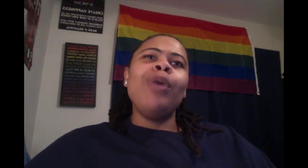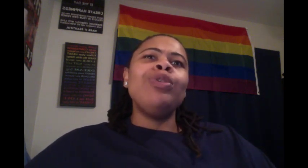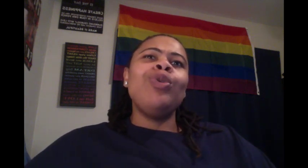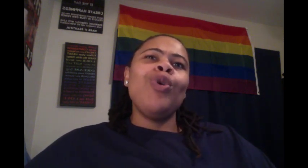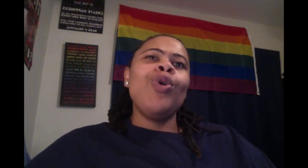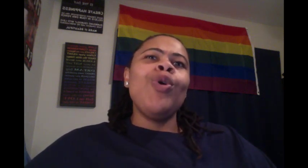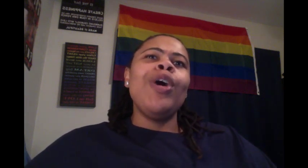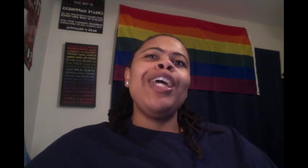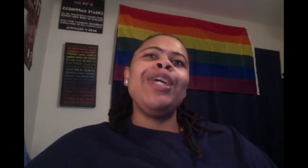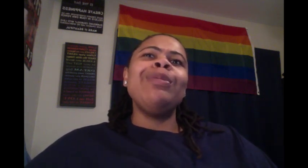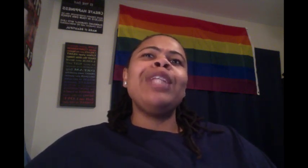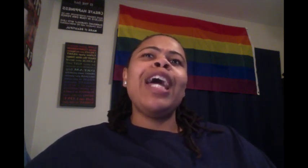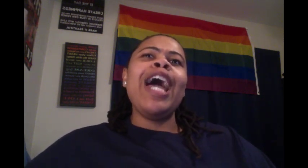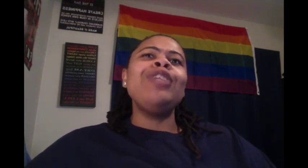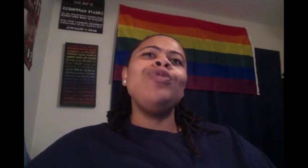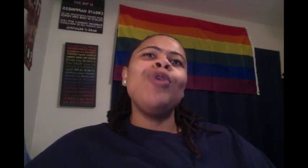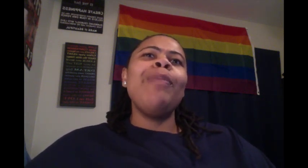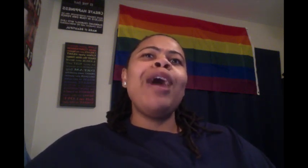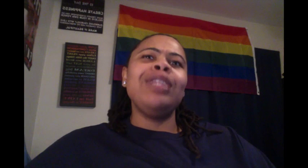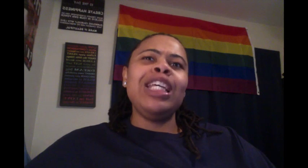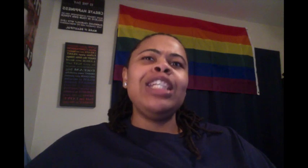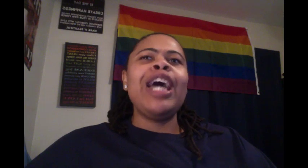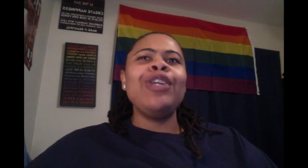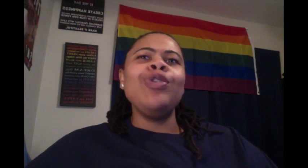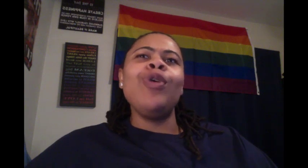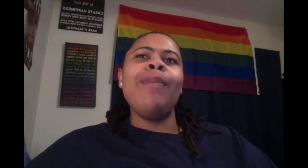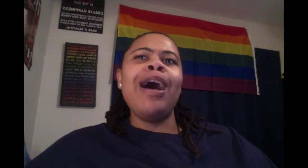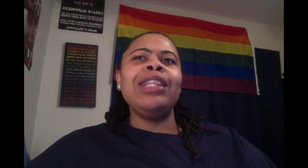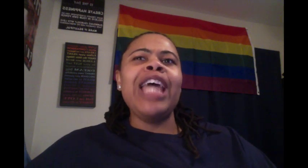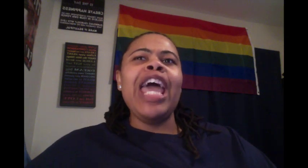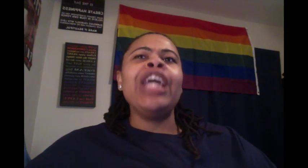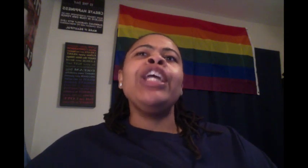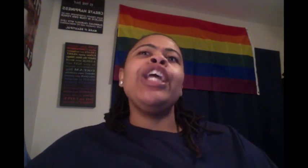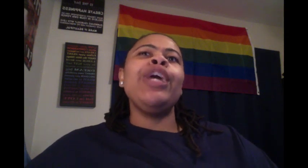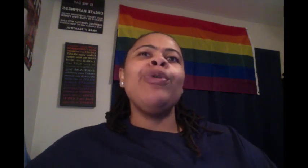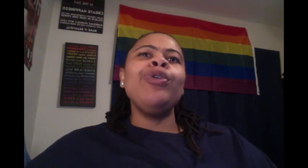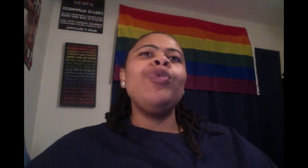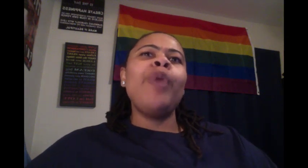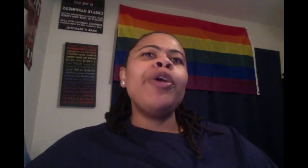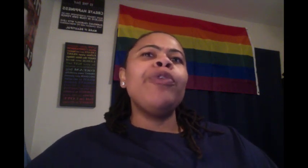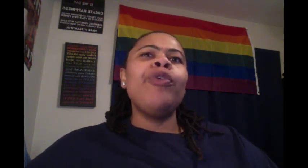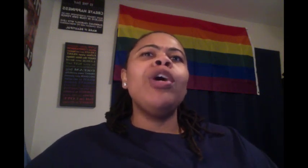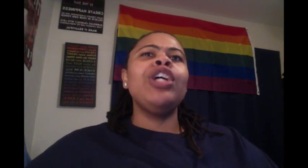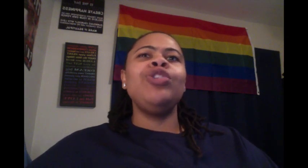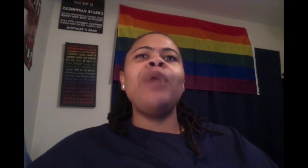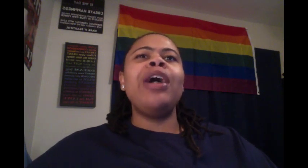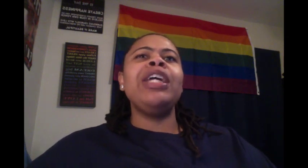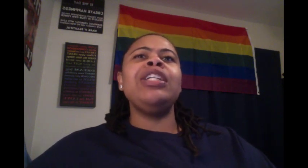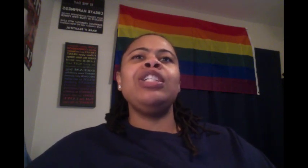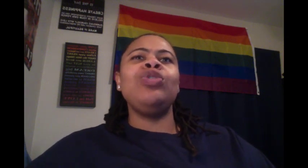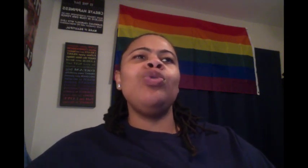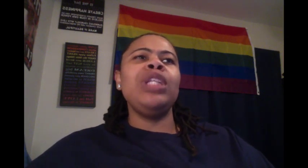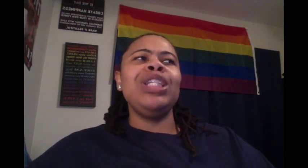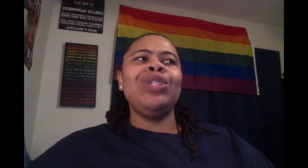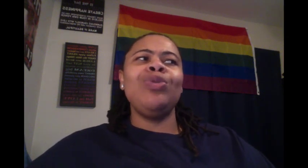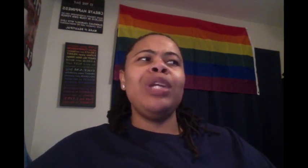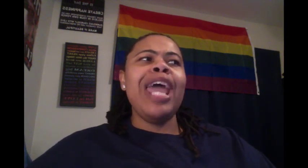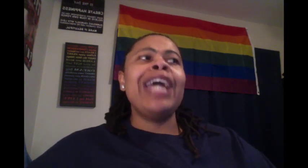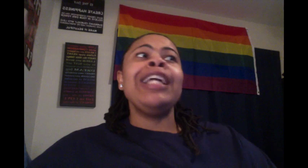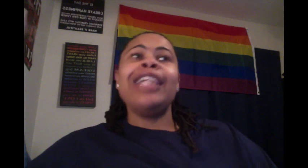was going on and he was like, how you know about this, how you know about that and who you working for. Cause you out here just doing this and doing that. Now